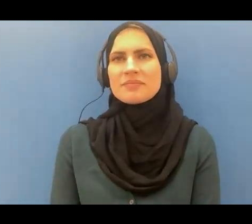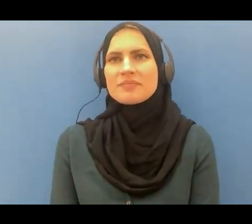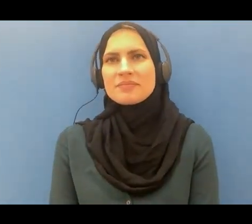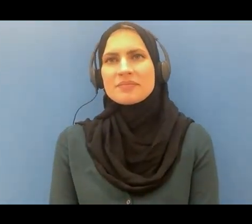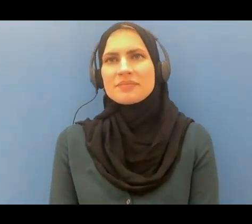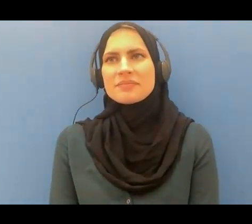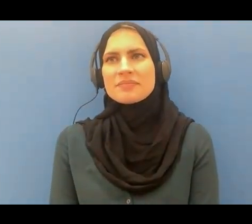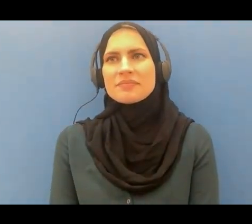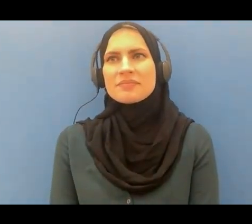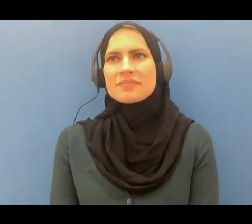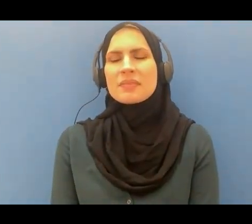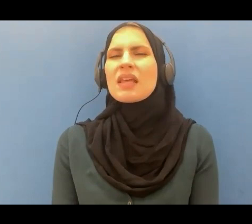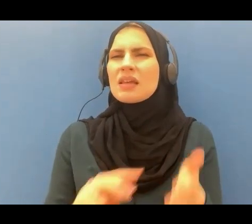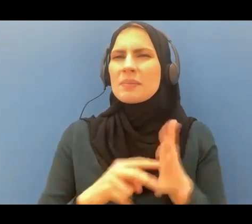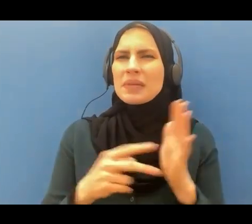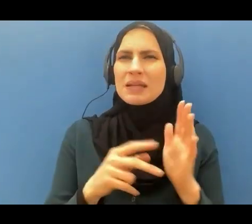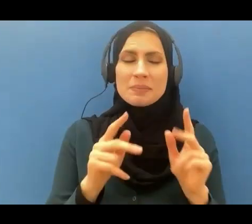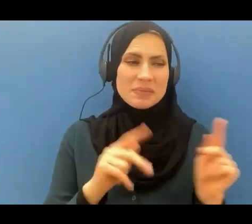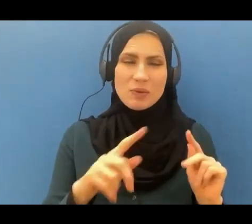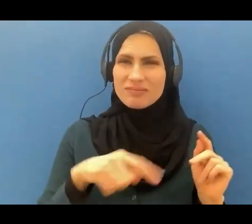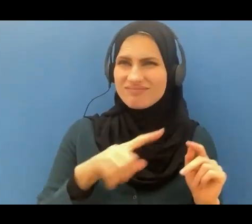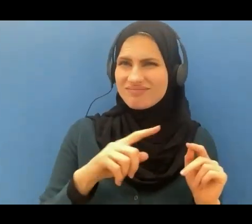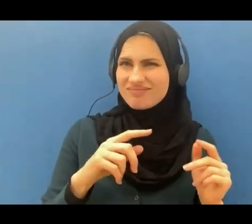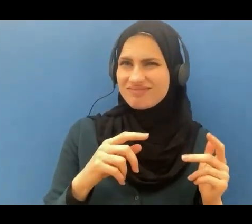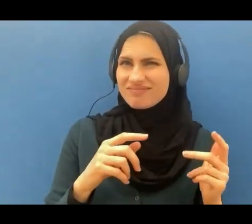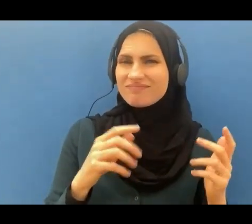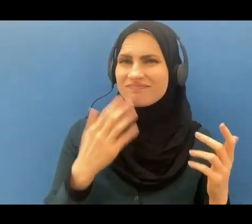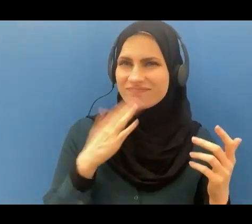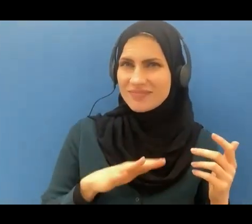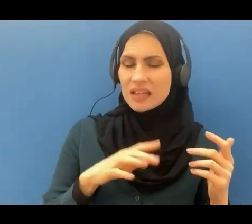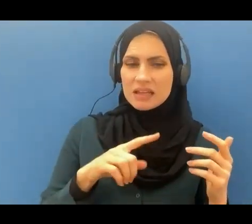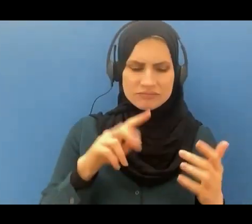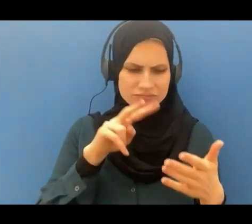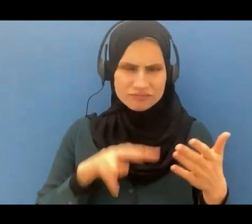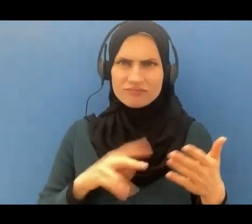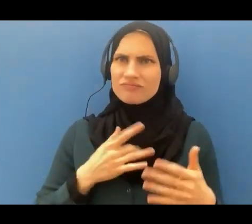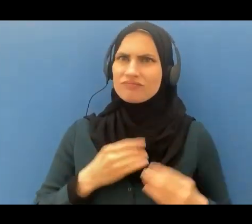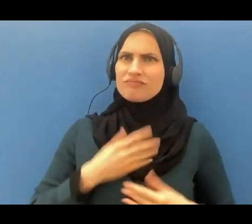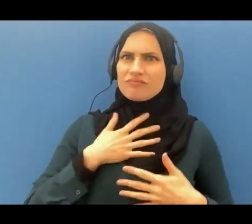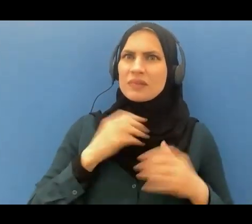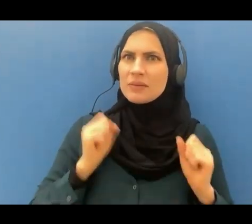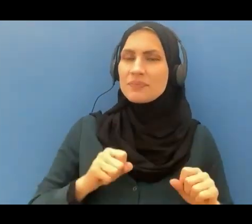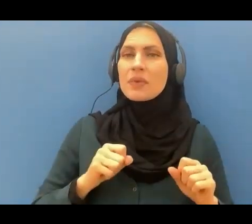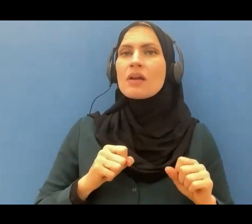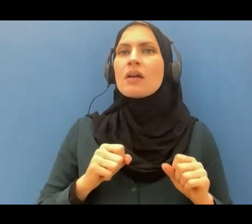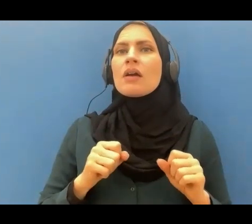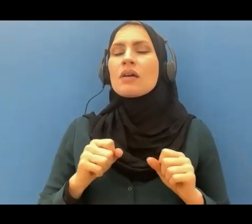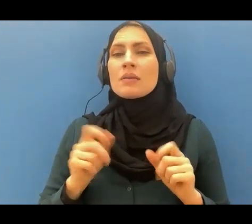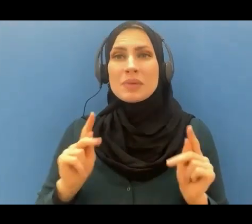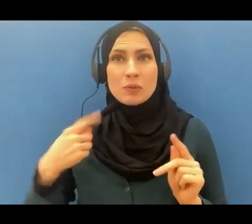Meaning, among the believers, we are all sinners, we are all wrongdoers.